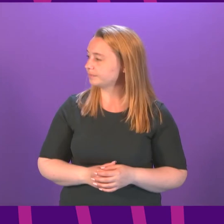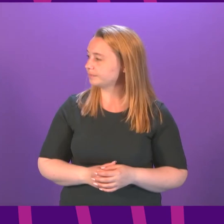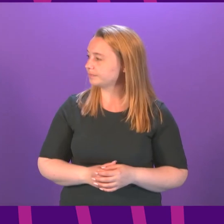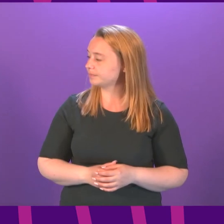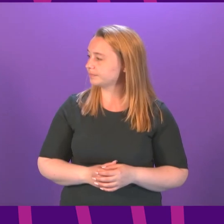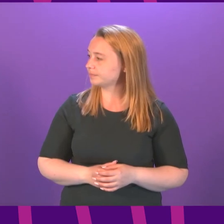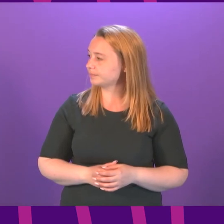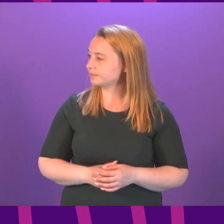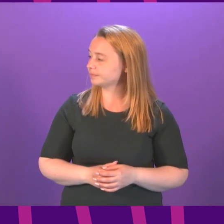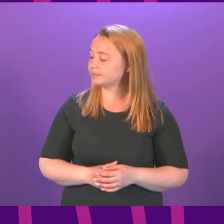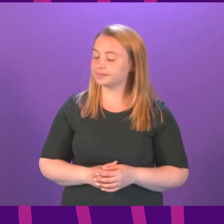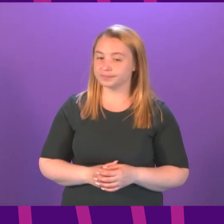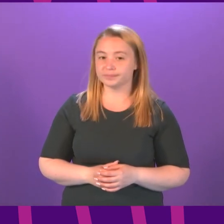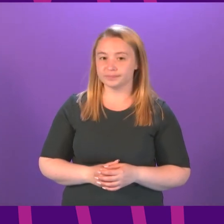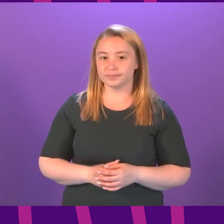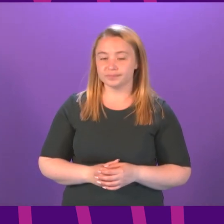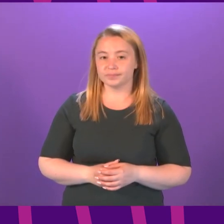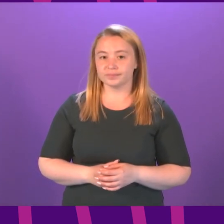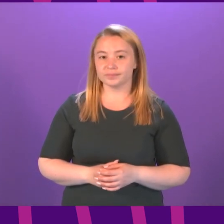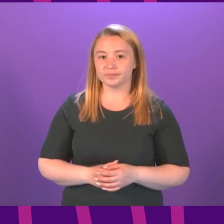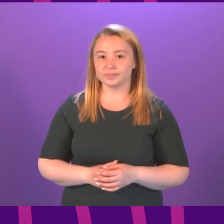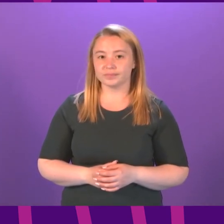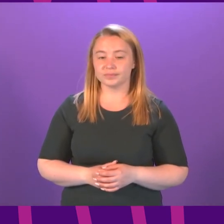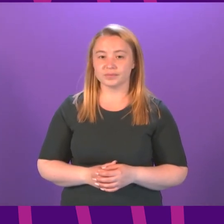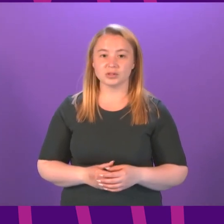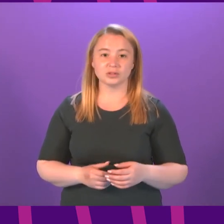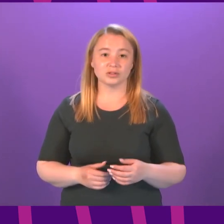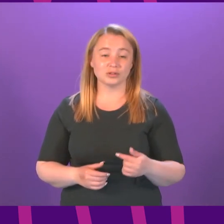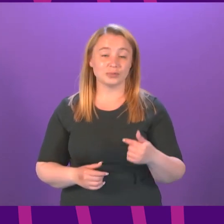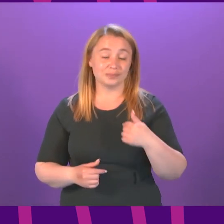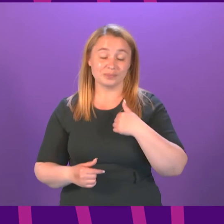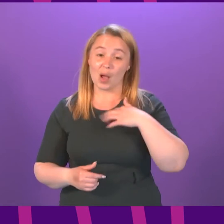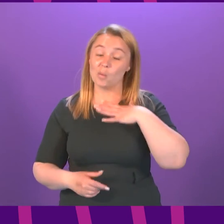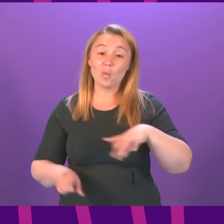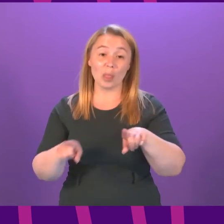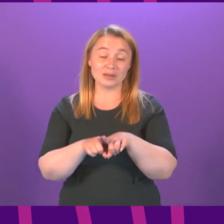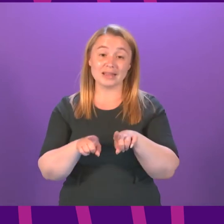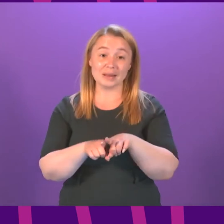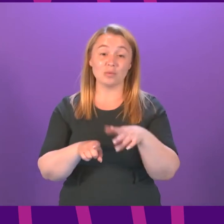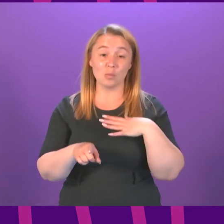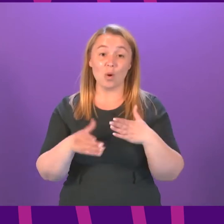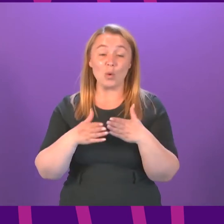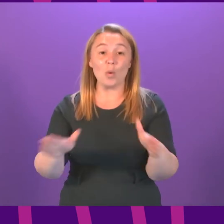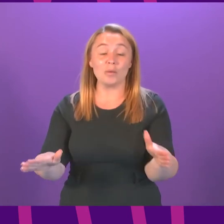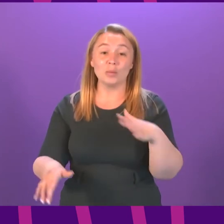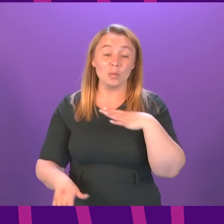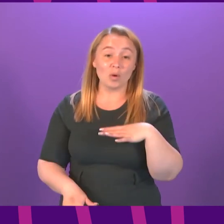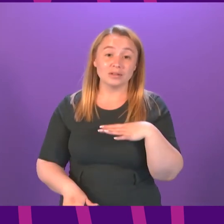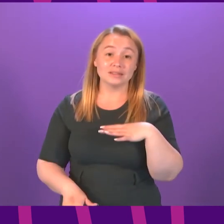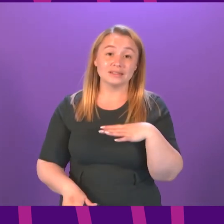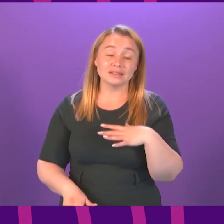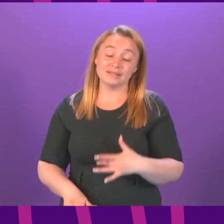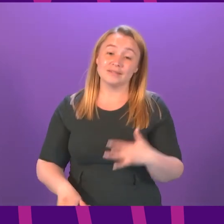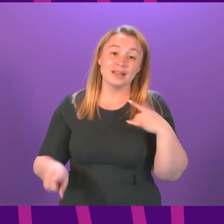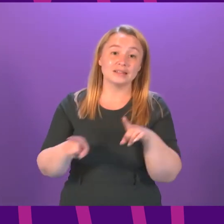I understand the desire for that I share the desire for that I would simply as I have done on previous occasions